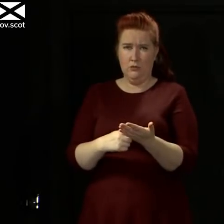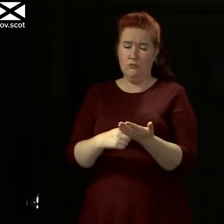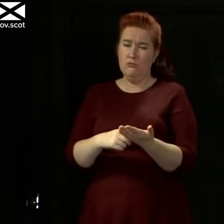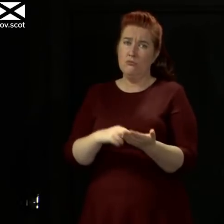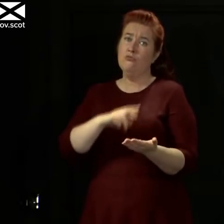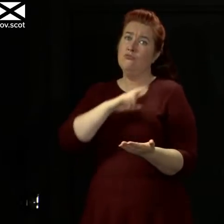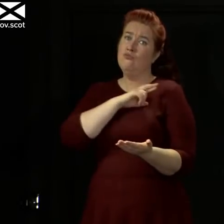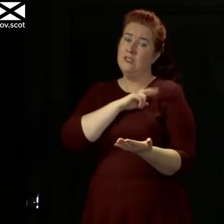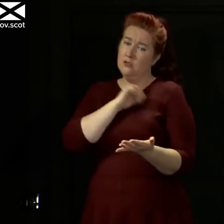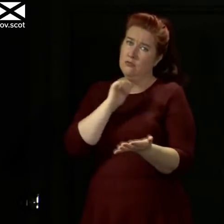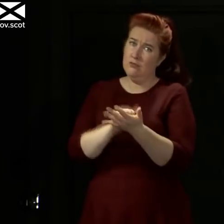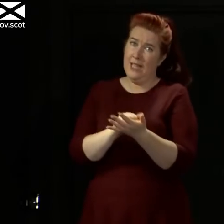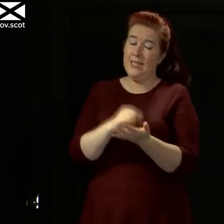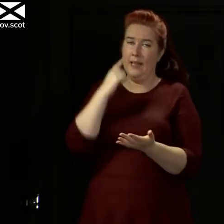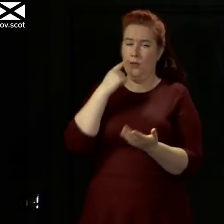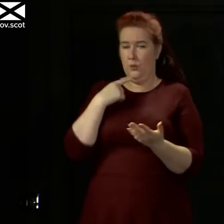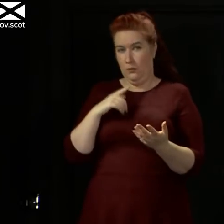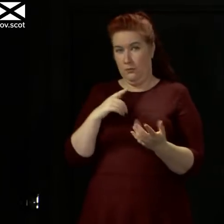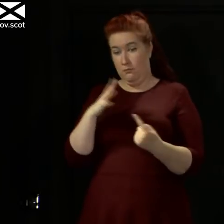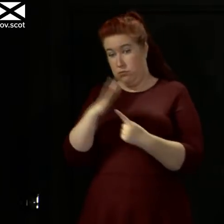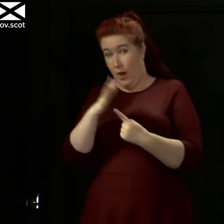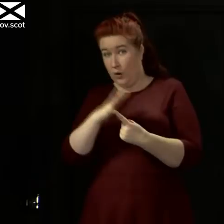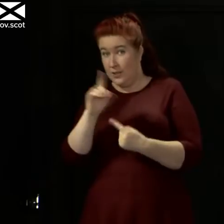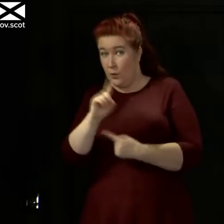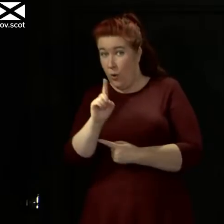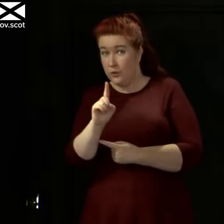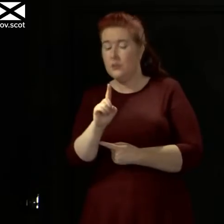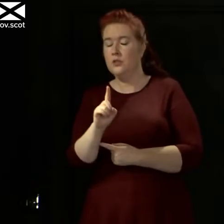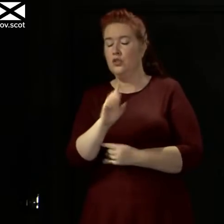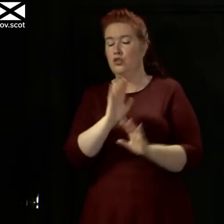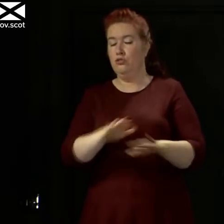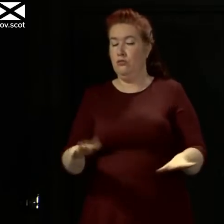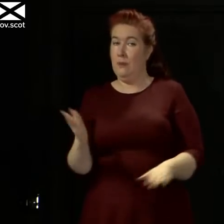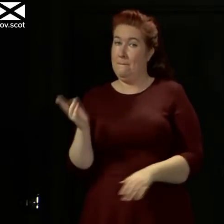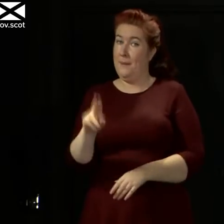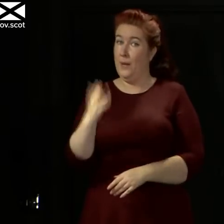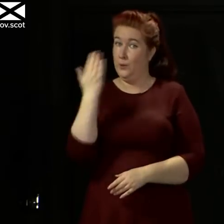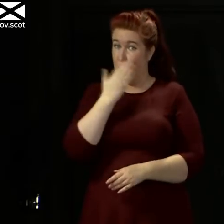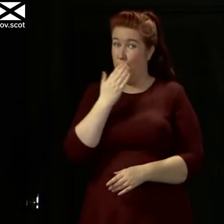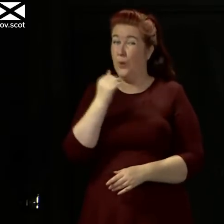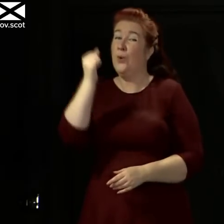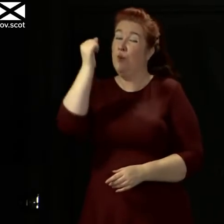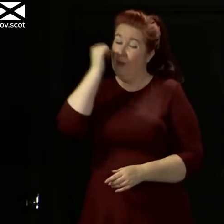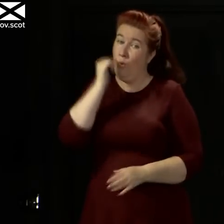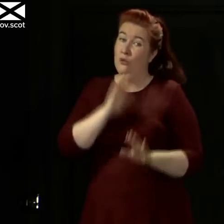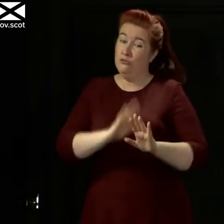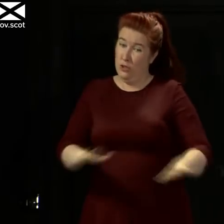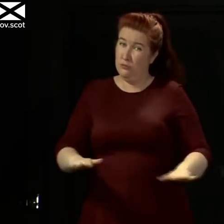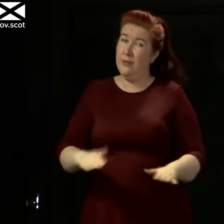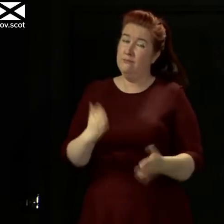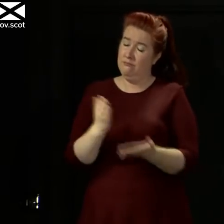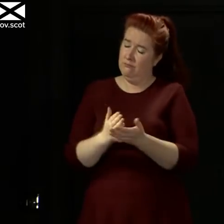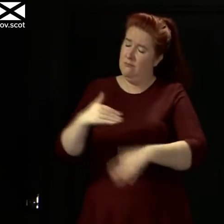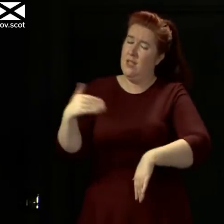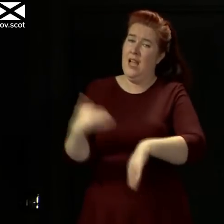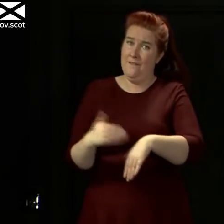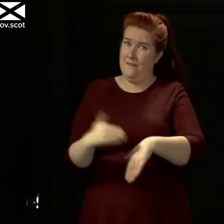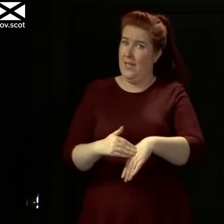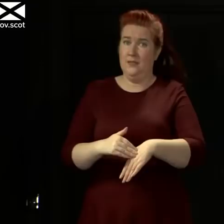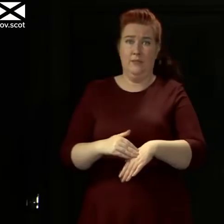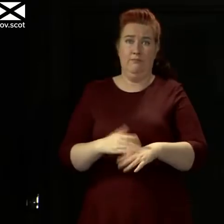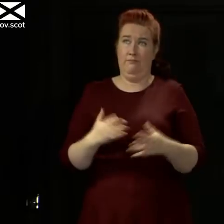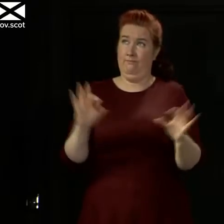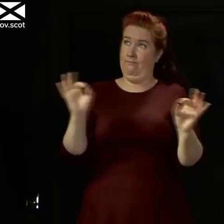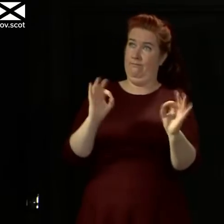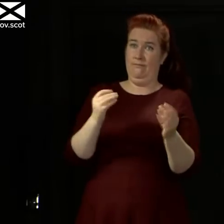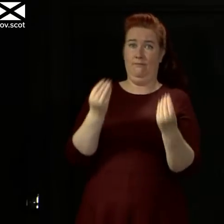that our priority over the weeks ahead is to get children back to school because we know the harm that has been done to children by being out of school for